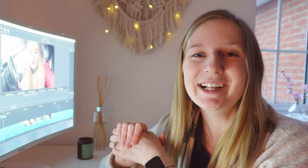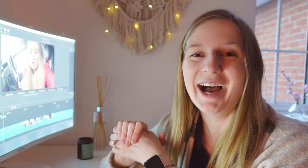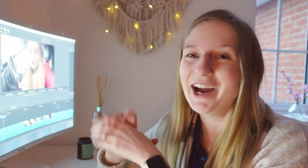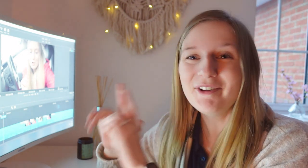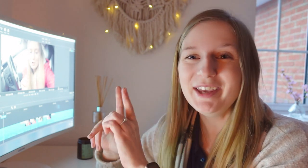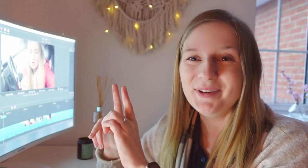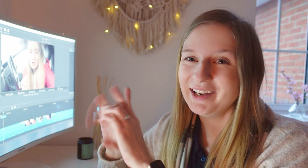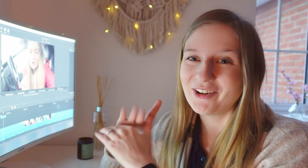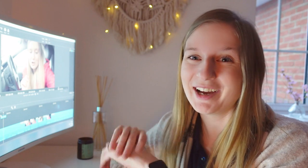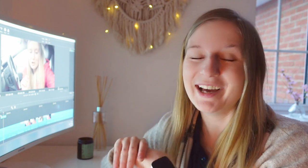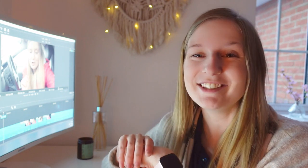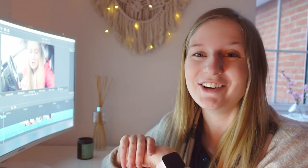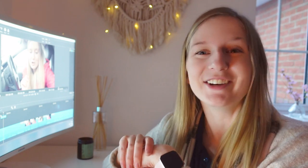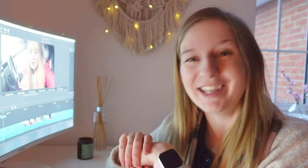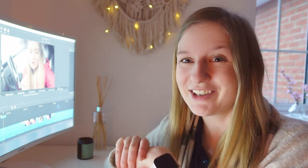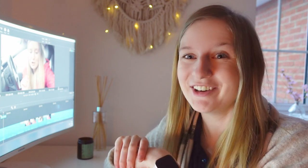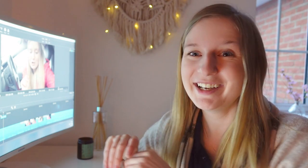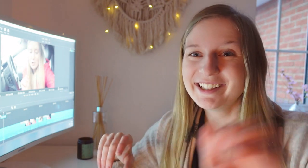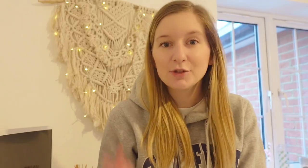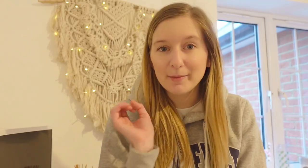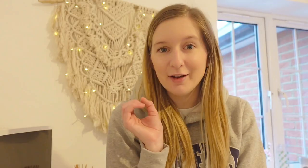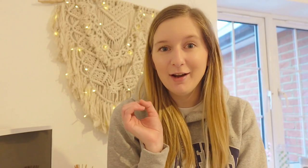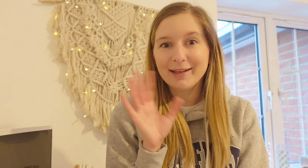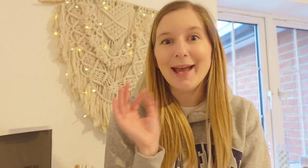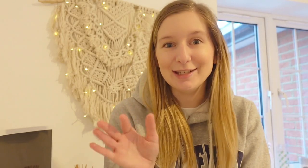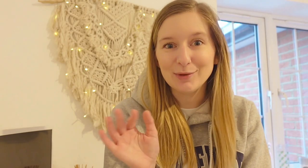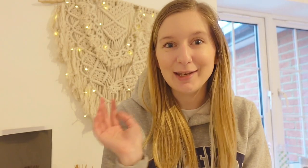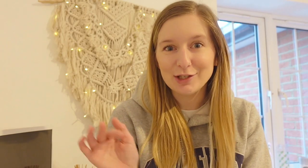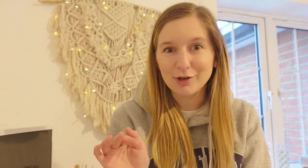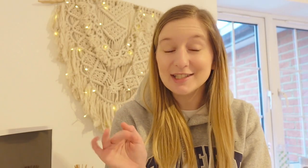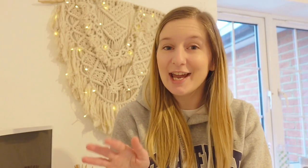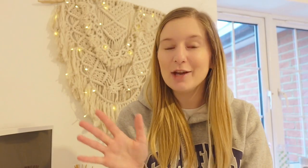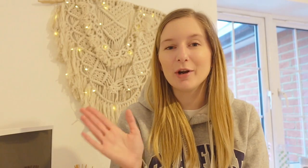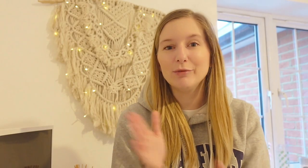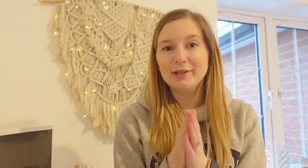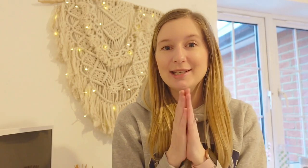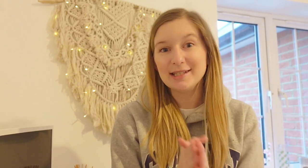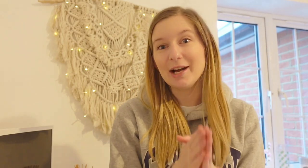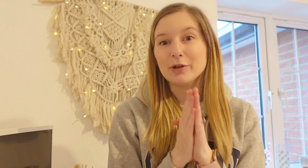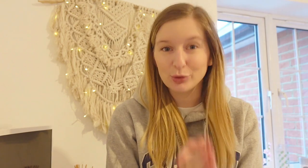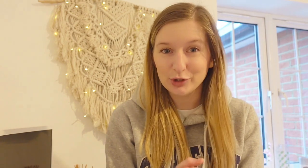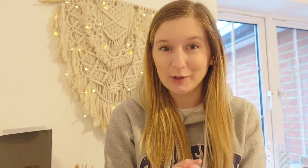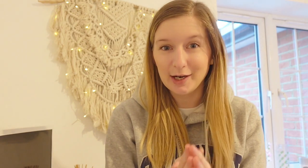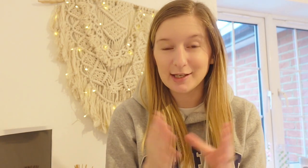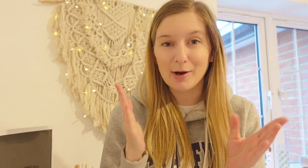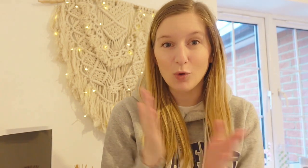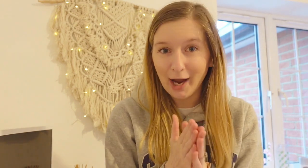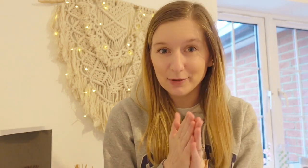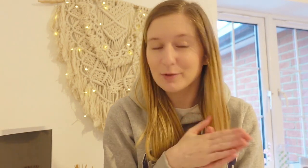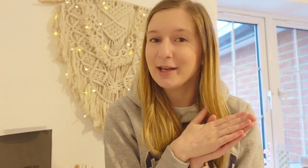I won't keep you any longer and so let's go. So I'm gonna get into it later on today where I really sit down and talk to you guys about what happened with my